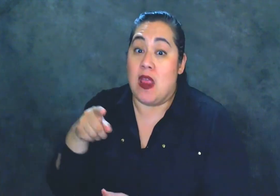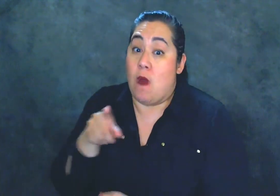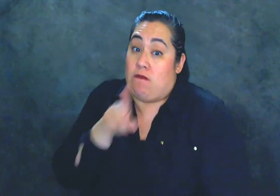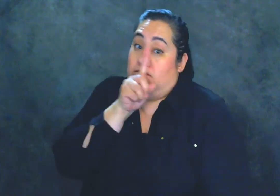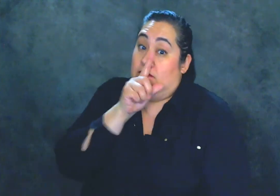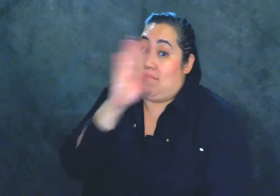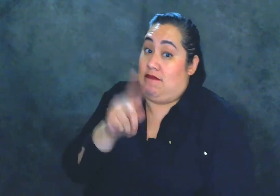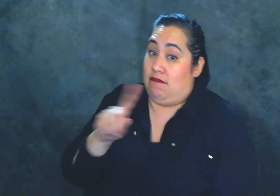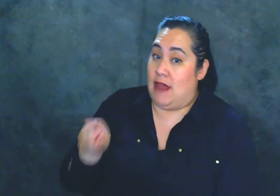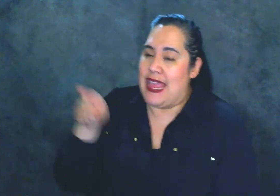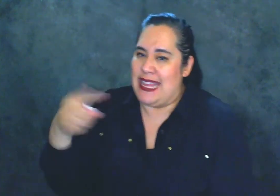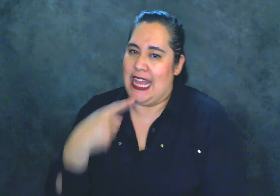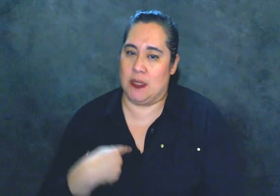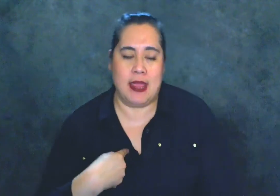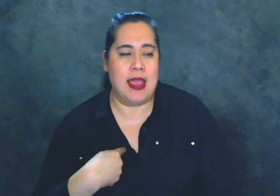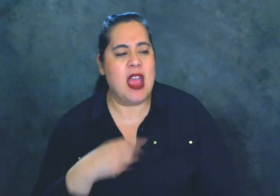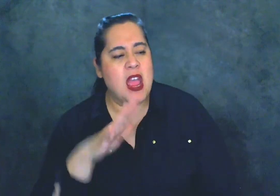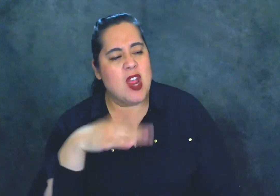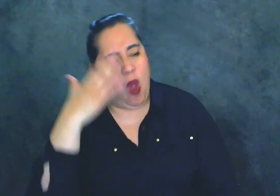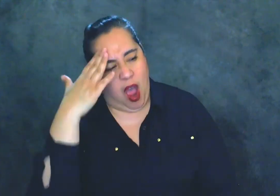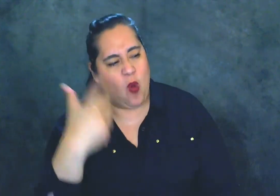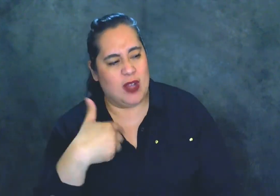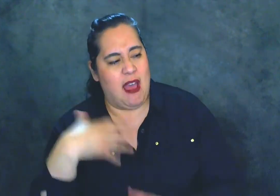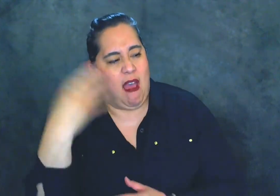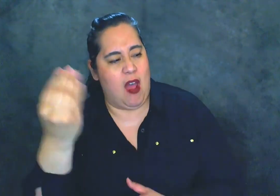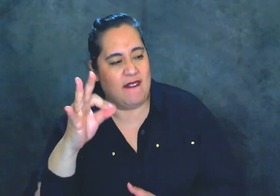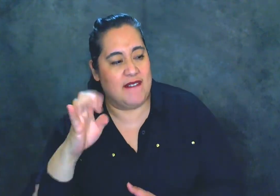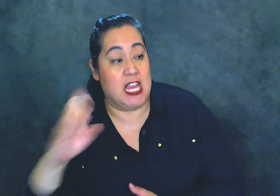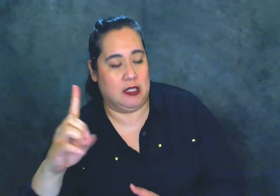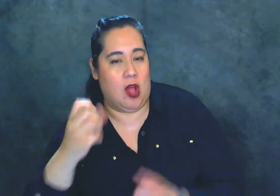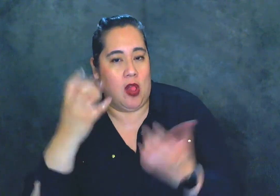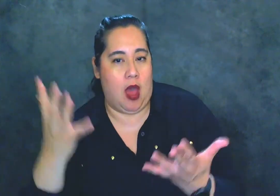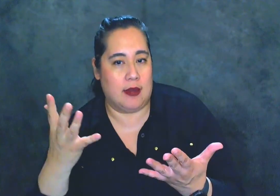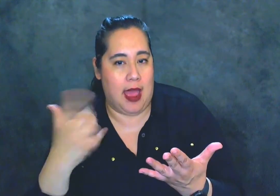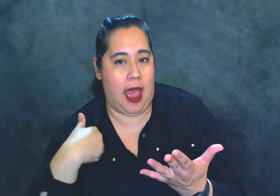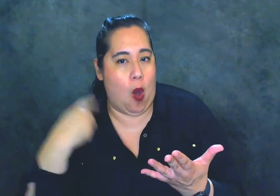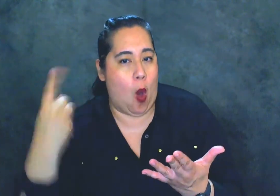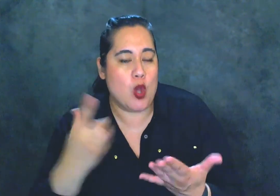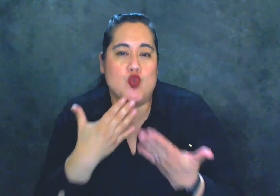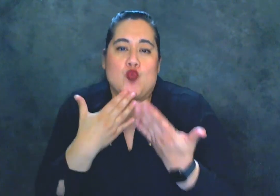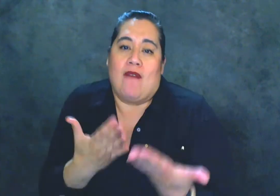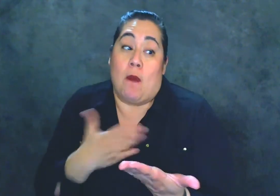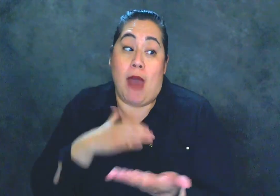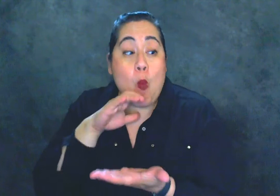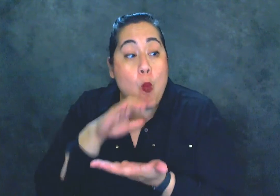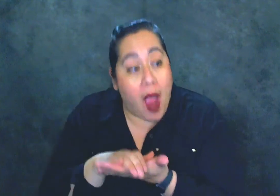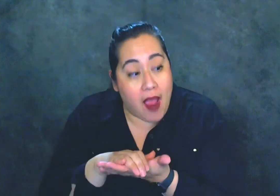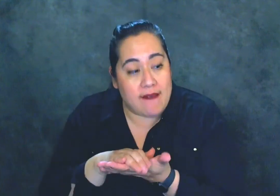he said to me, you know, I was in the field a lot, and I was always grateful that my wife stayed home with the kids because